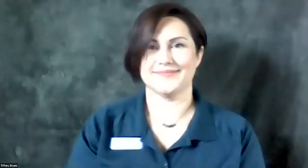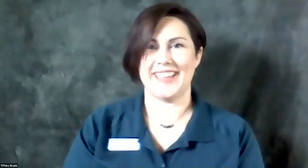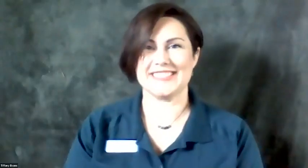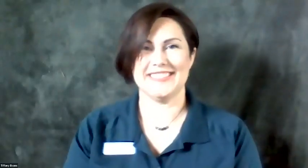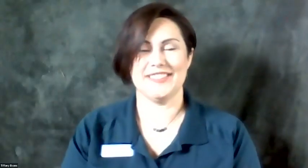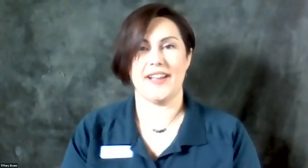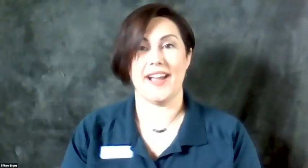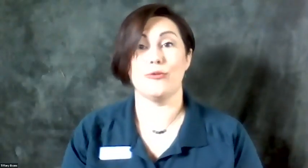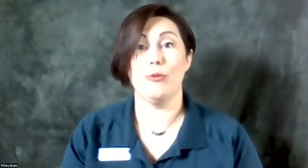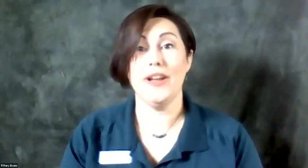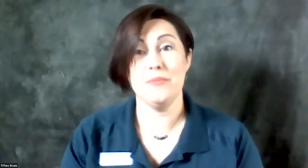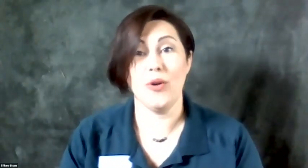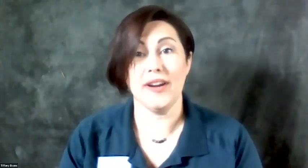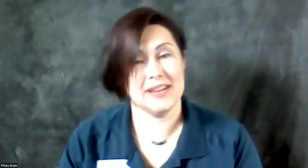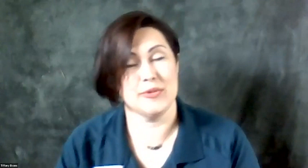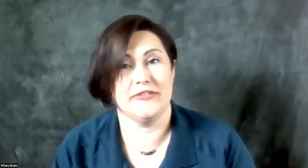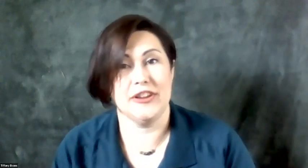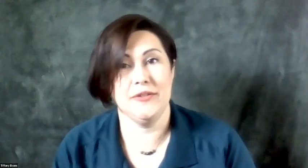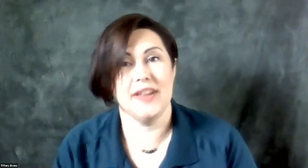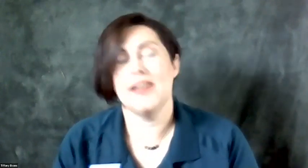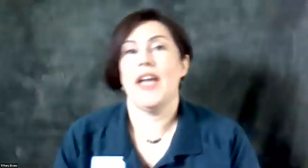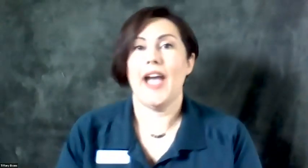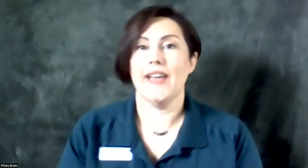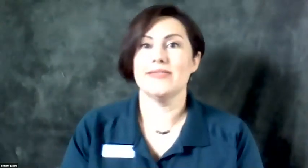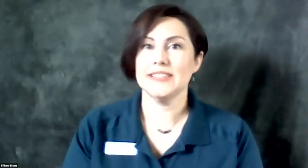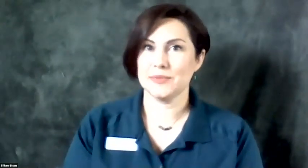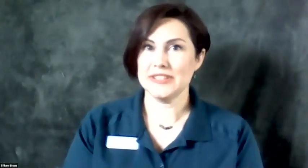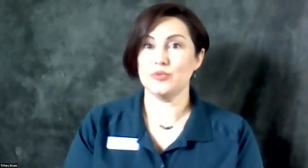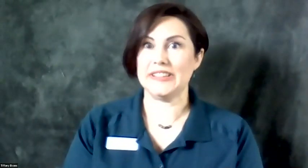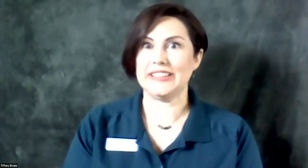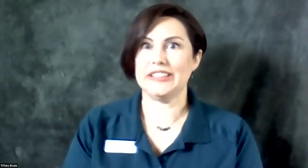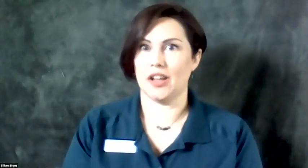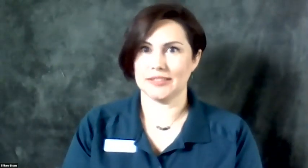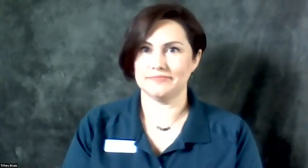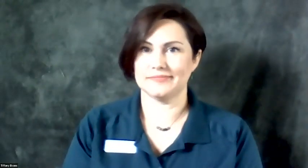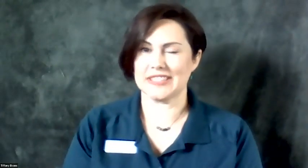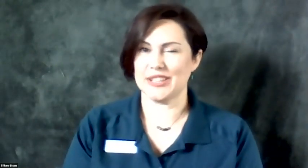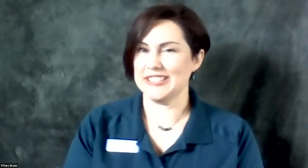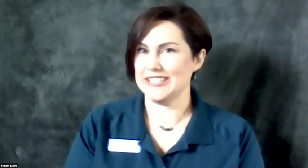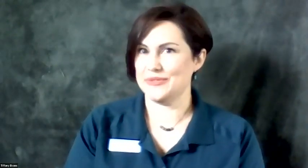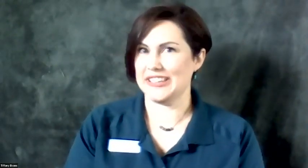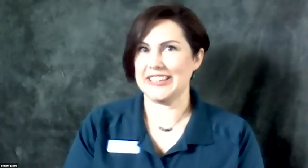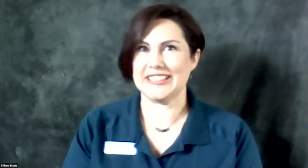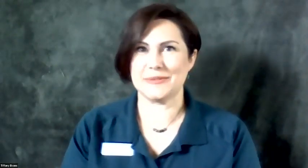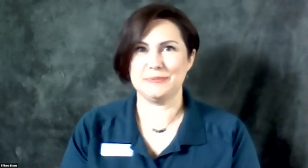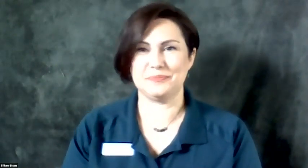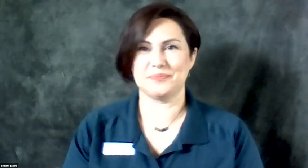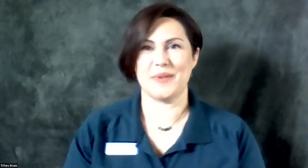Excellent. Okay, have one more animal word for you. And this one's really long. So let's see if we can get this one. Okay,